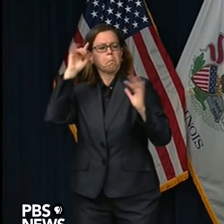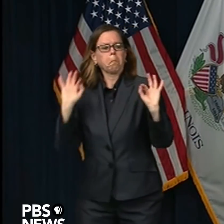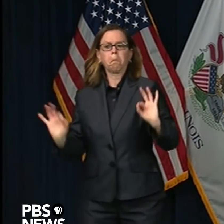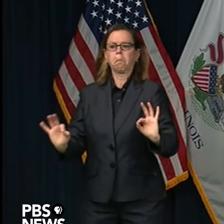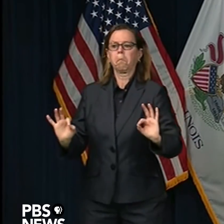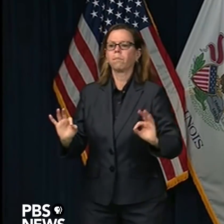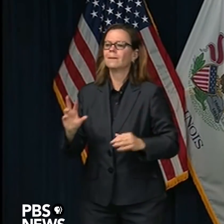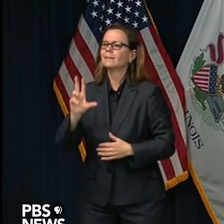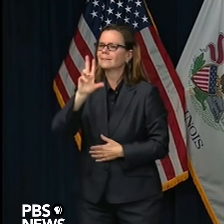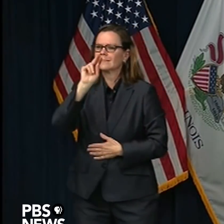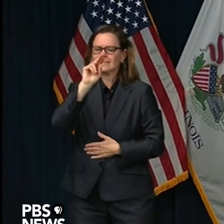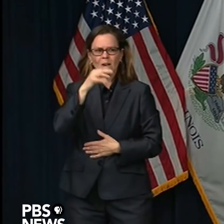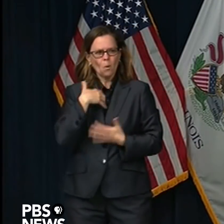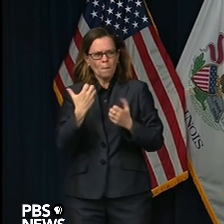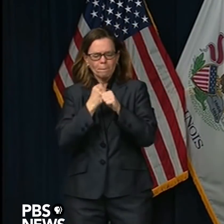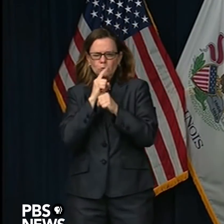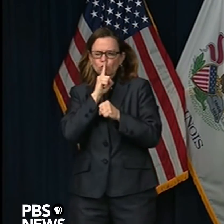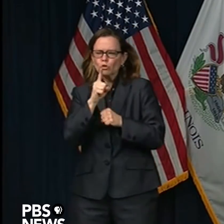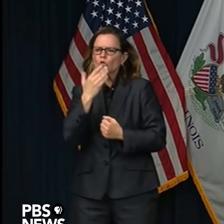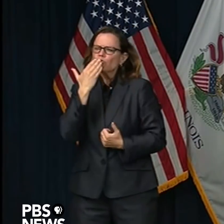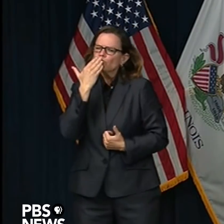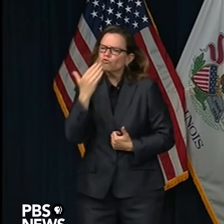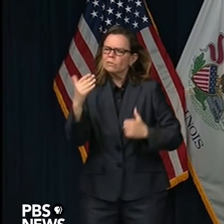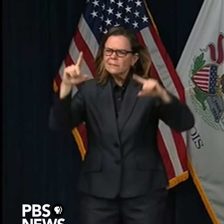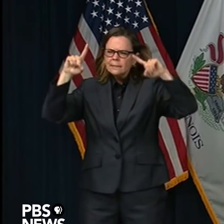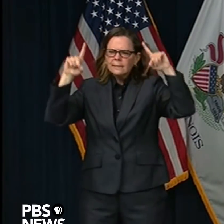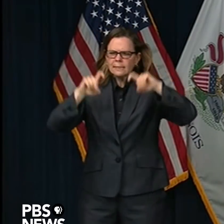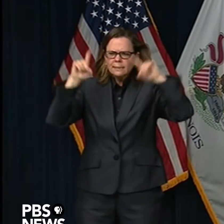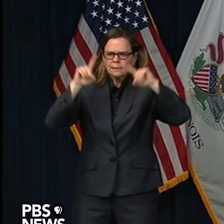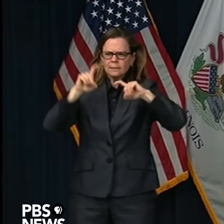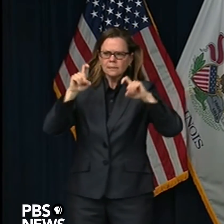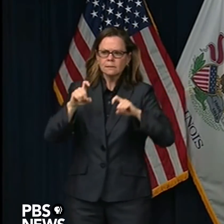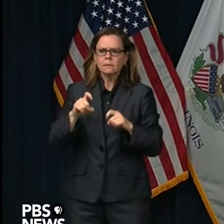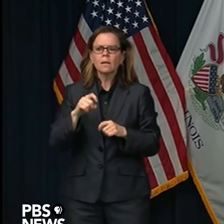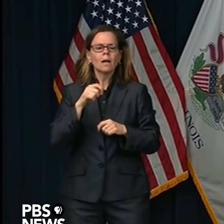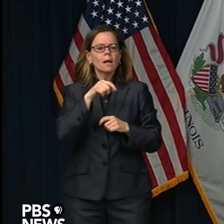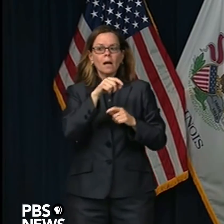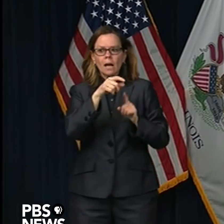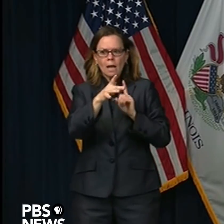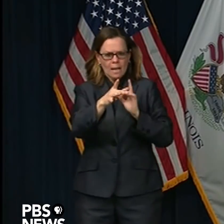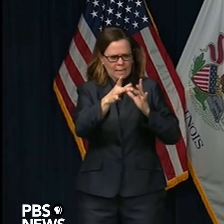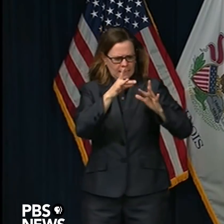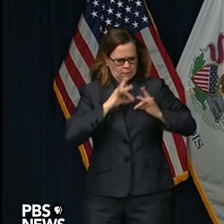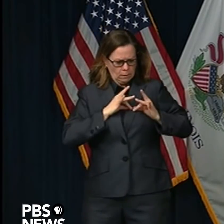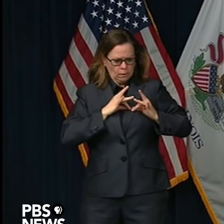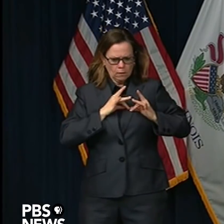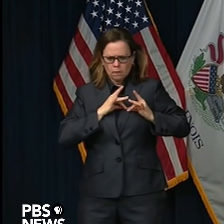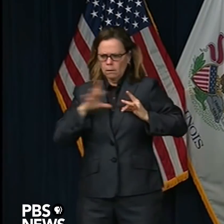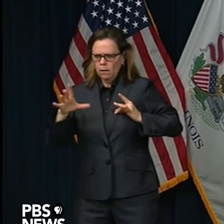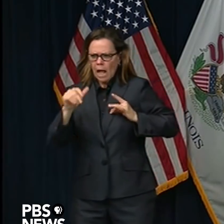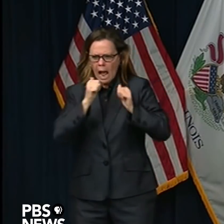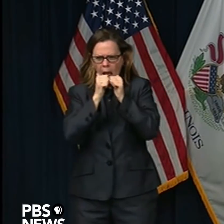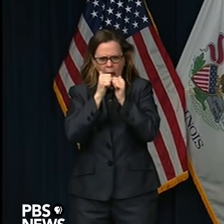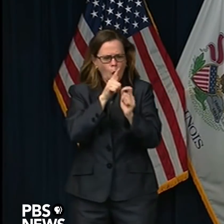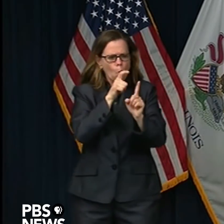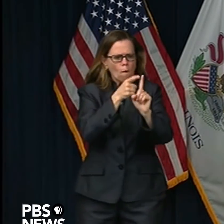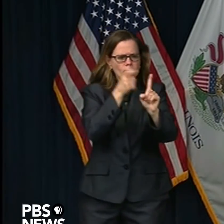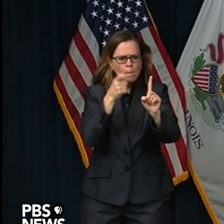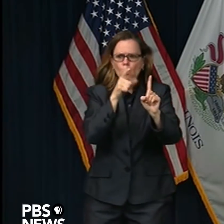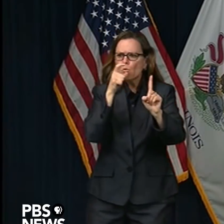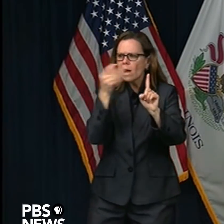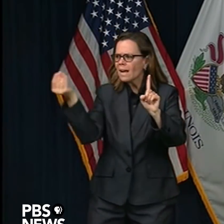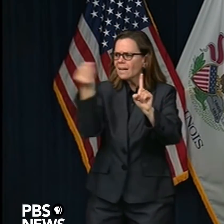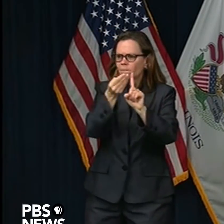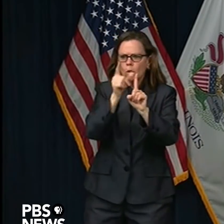testing, contact tracing, and treatment. Test, trace, and treat. We have to have those